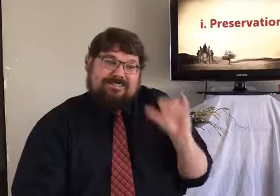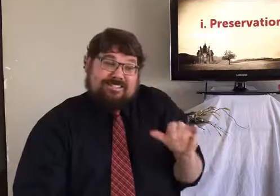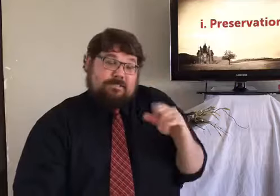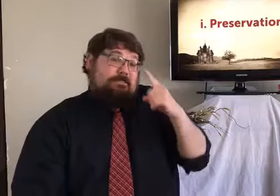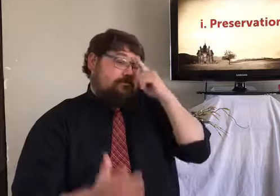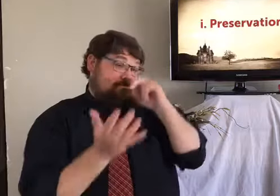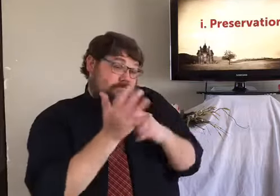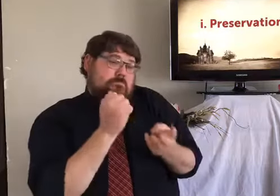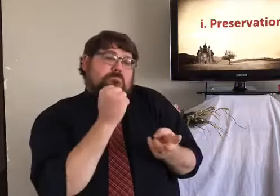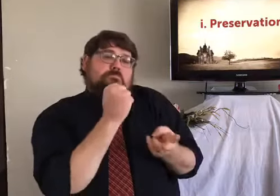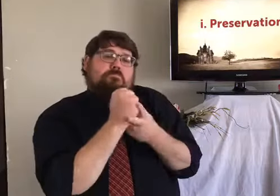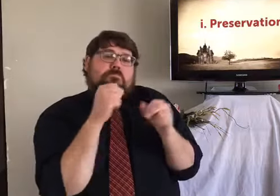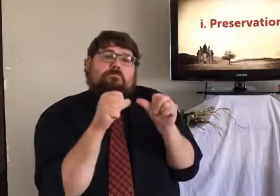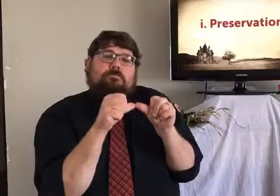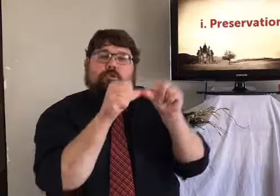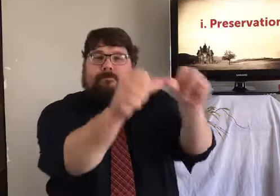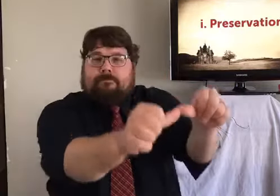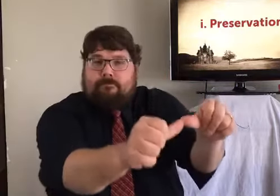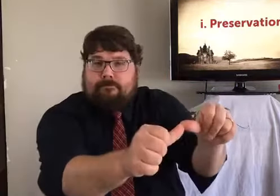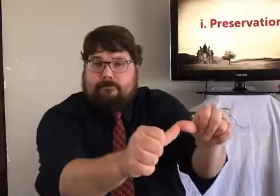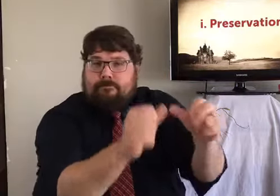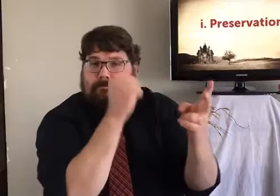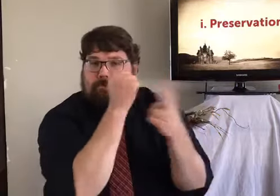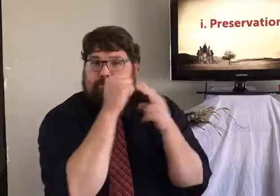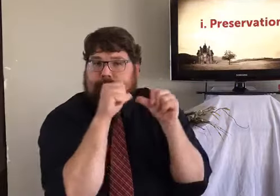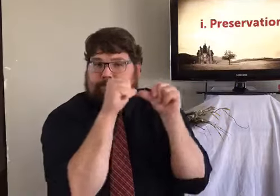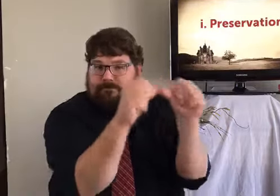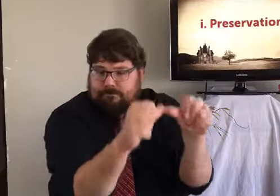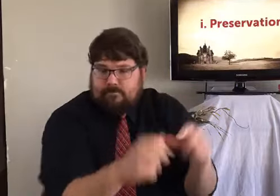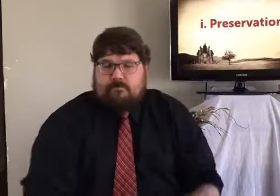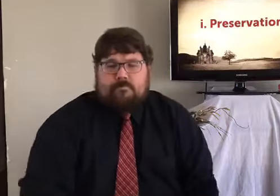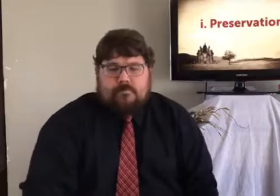refrigerated. But back then, they kept it salted. That was a means of preservation.